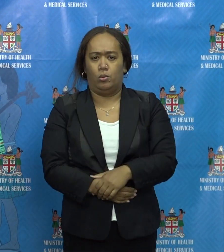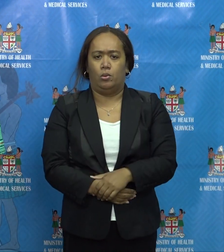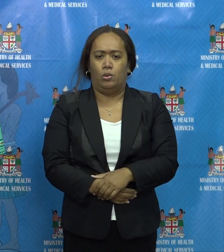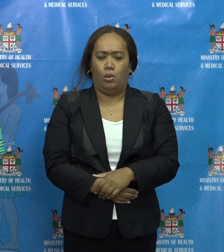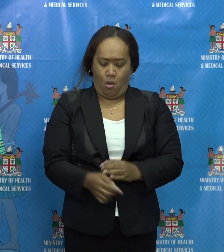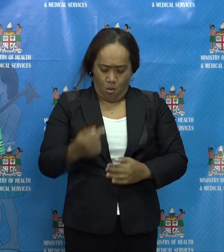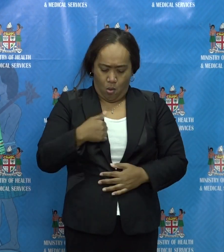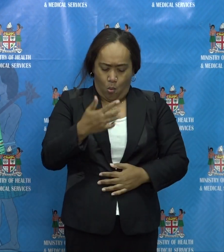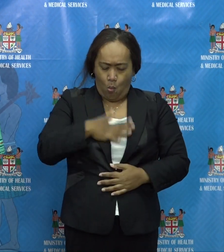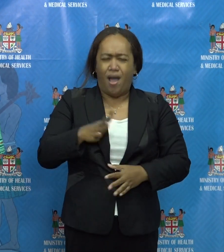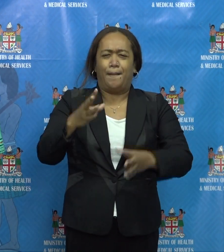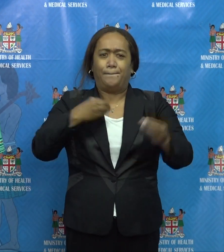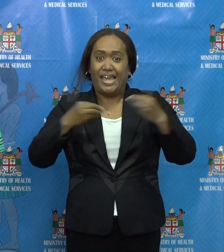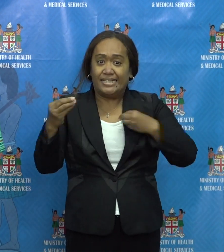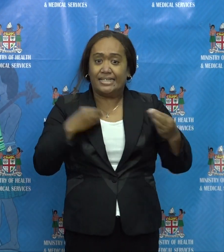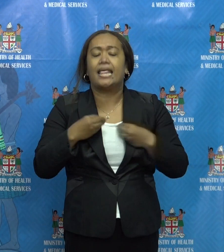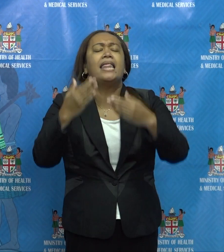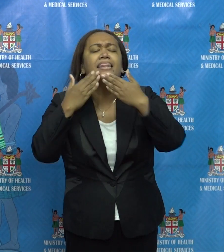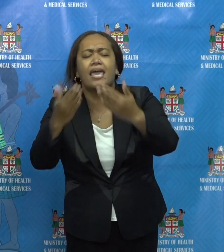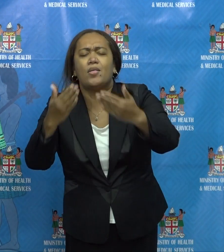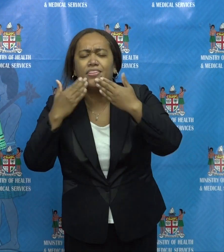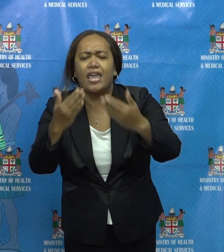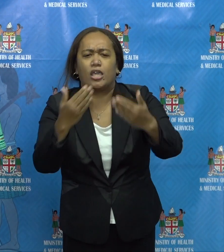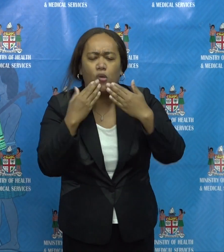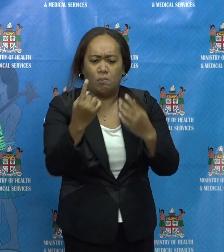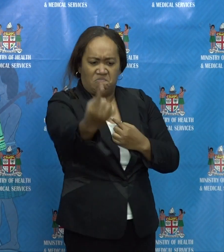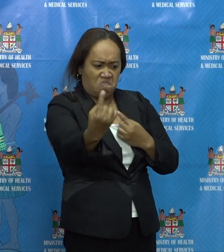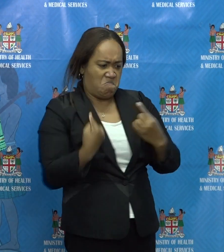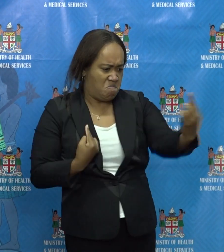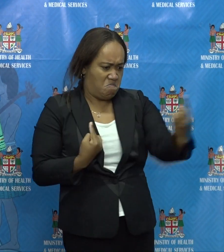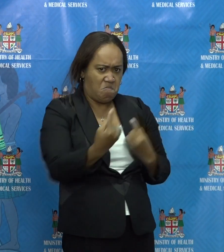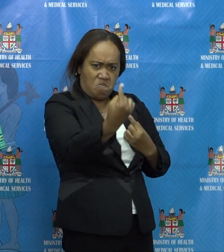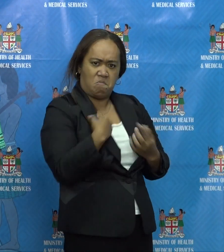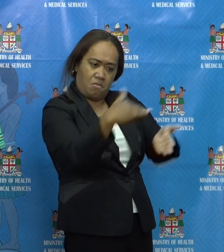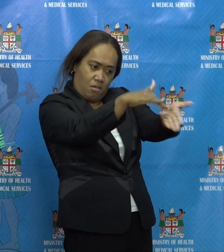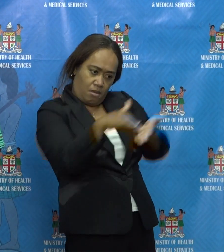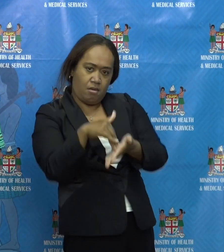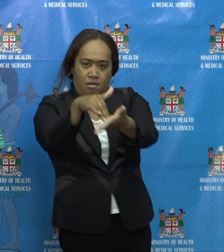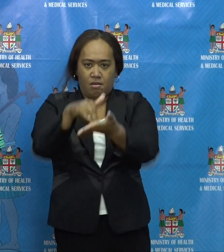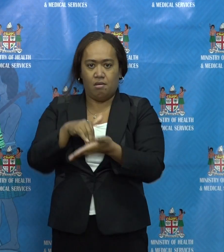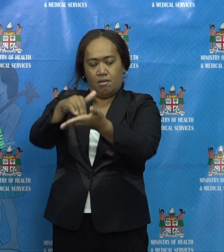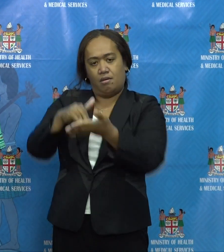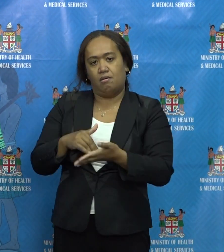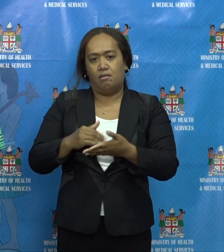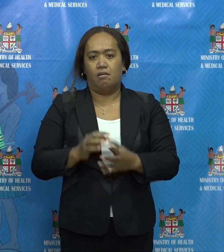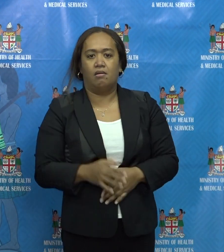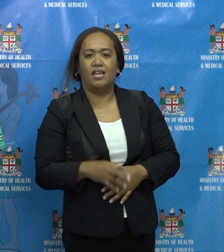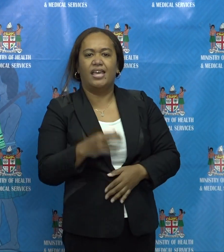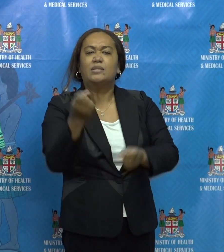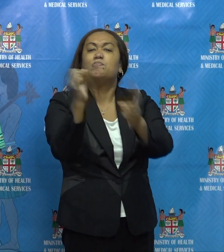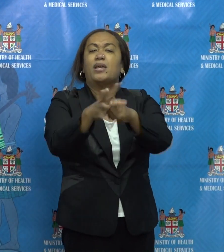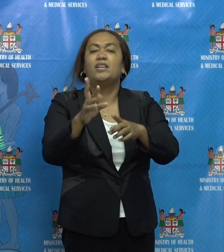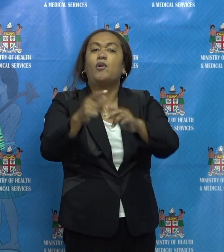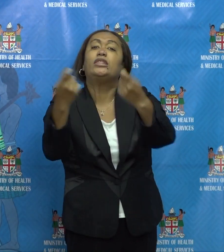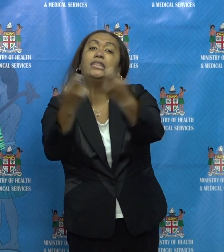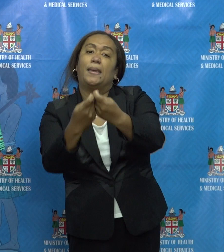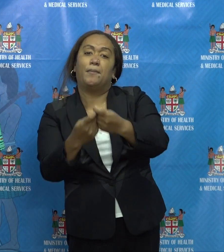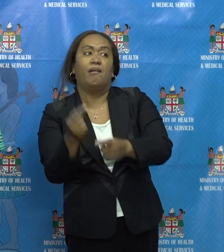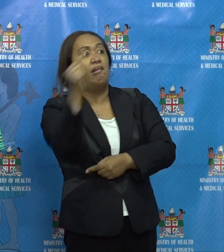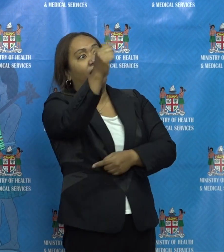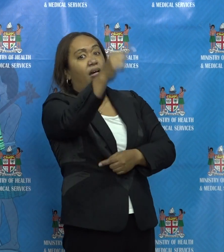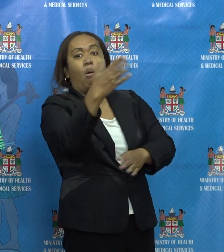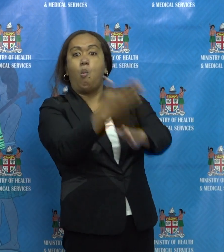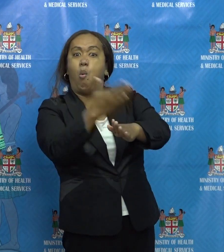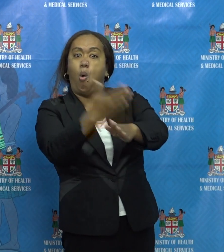also thank the businesses and individuals who came forward to offer assistance to our medical teams in the field. Your support